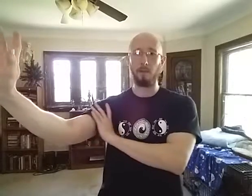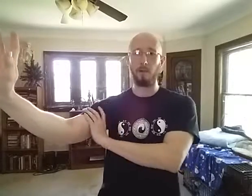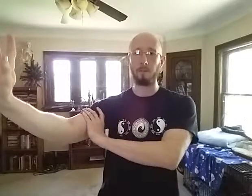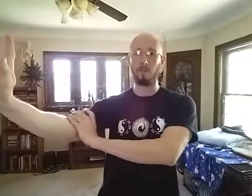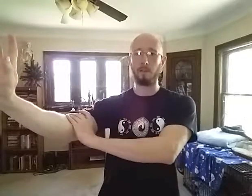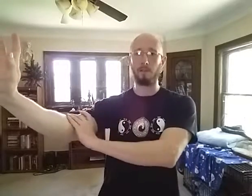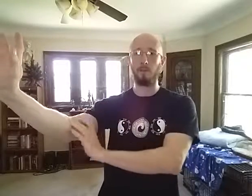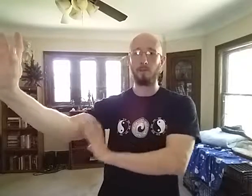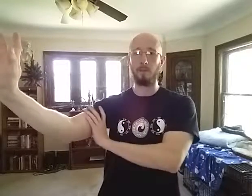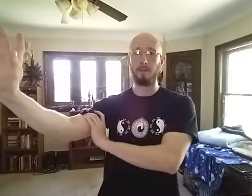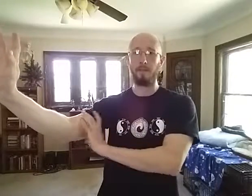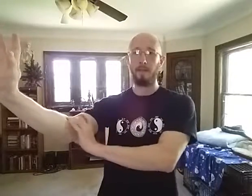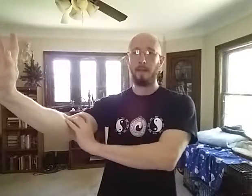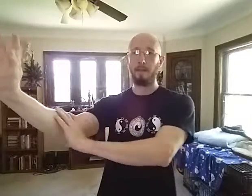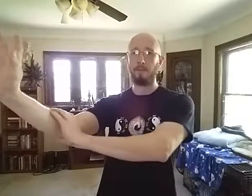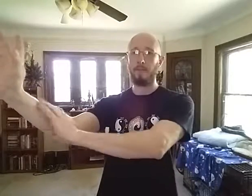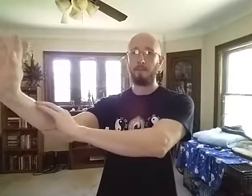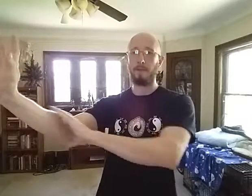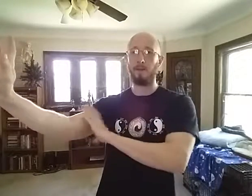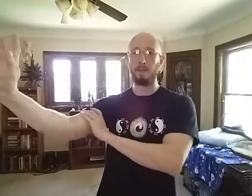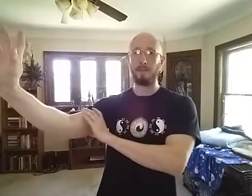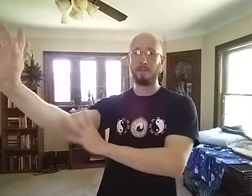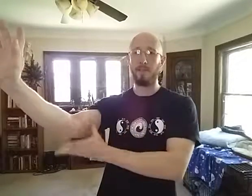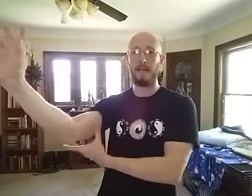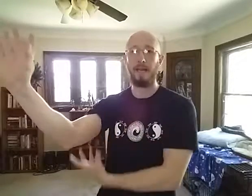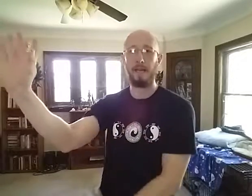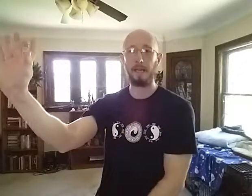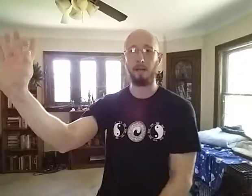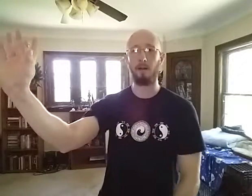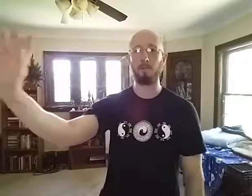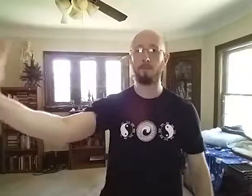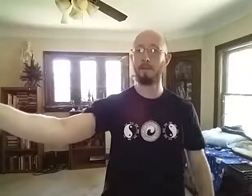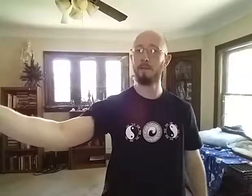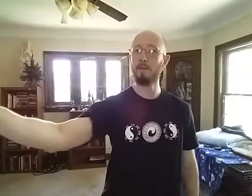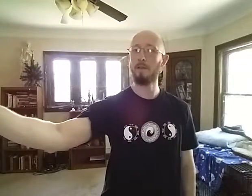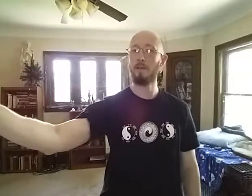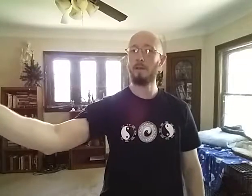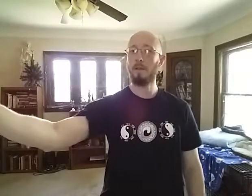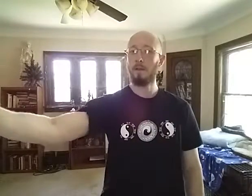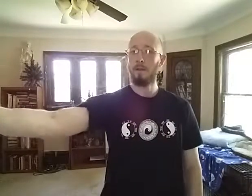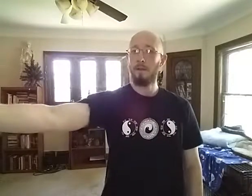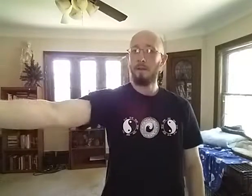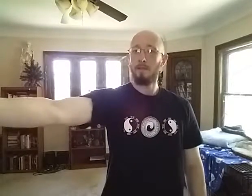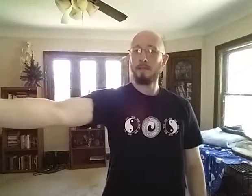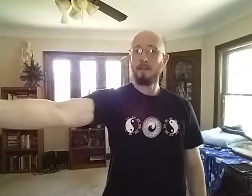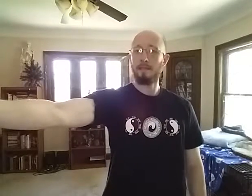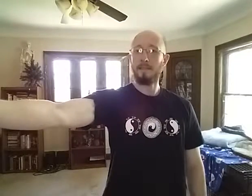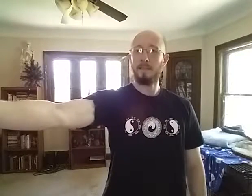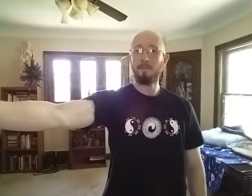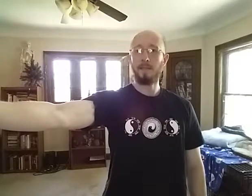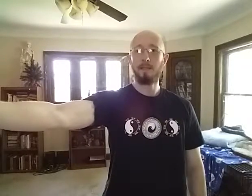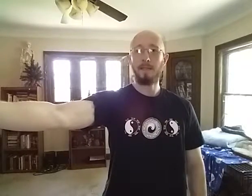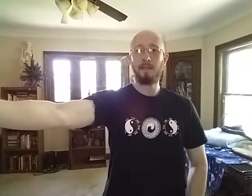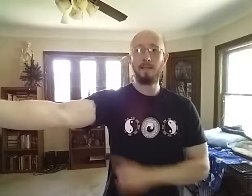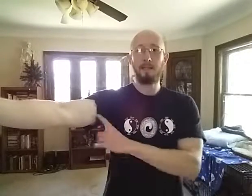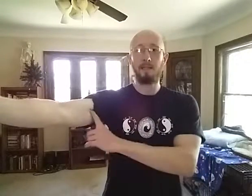your arms are like a clothesline. And you're keeping all this kind of hanging off of it. So it's not tense, because again, that's